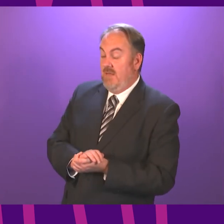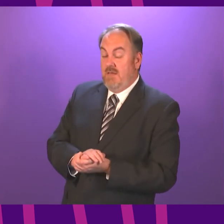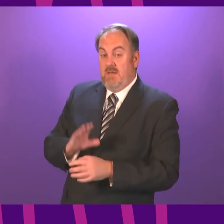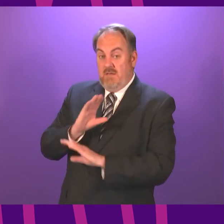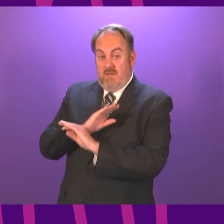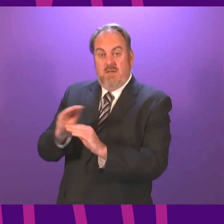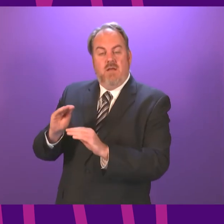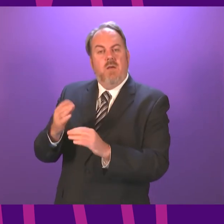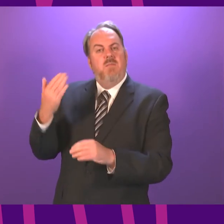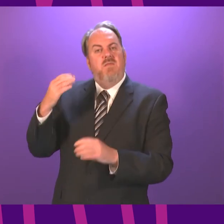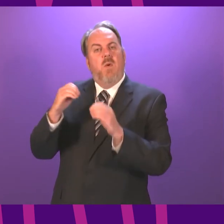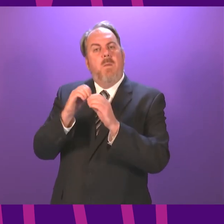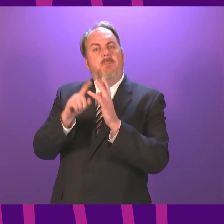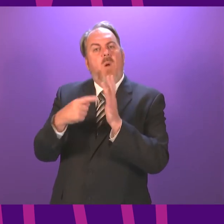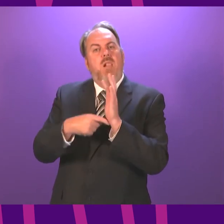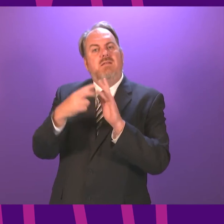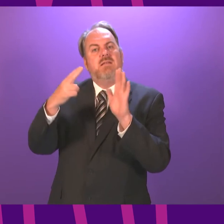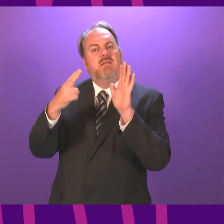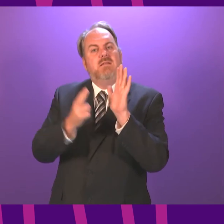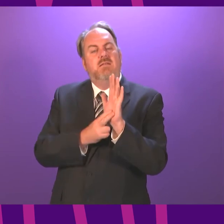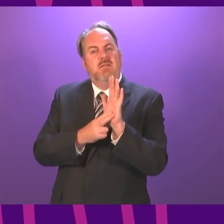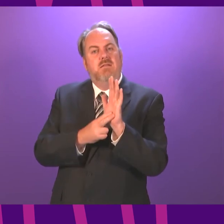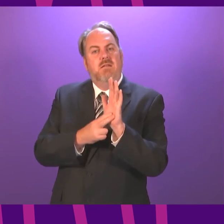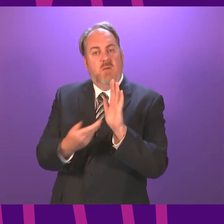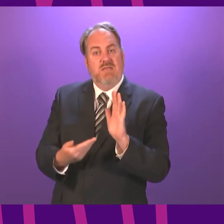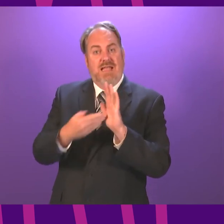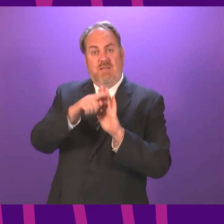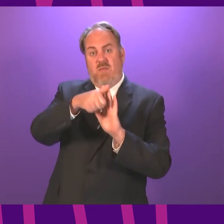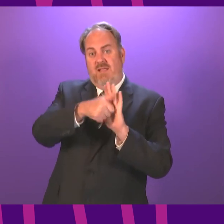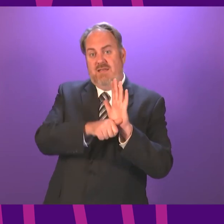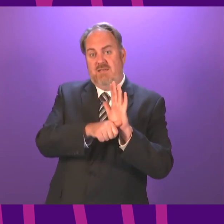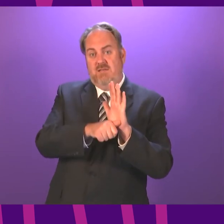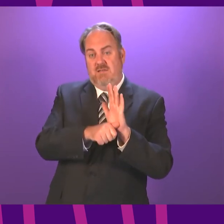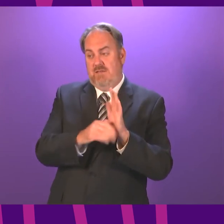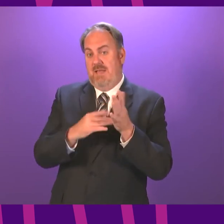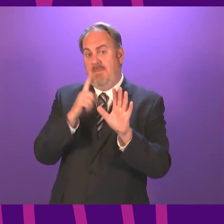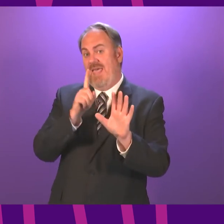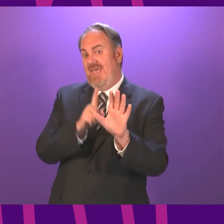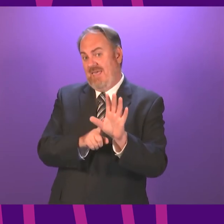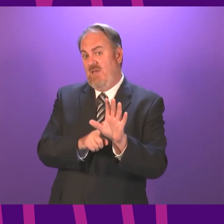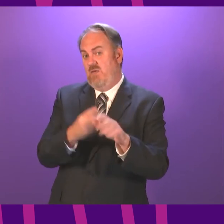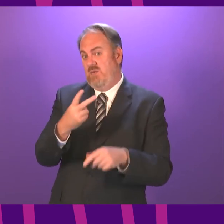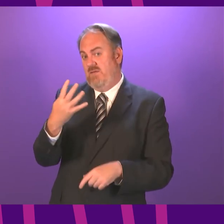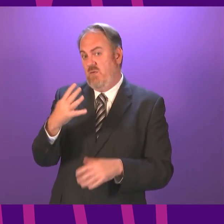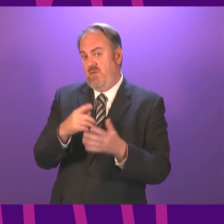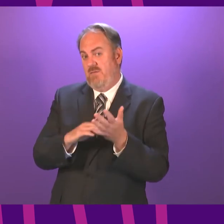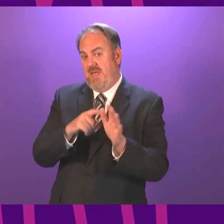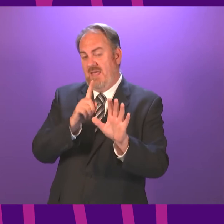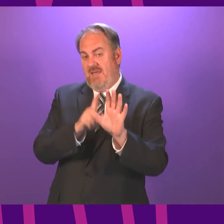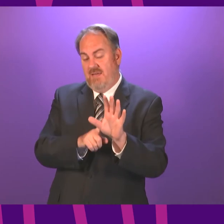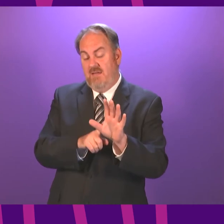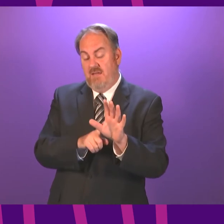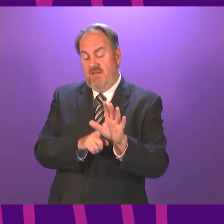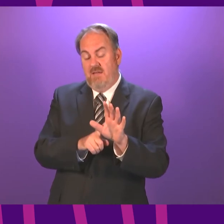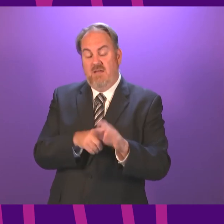When Bolton was added, and Bolton was added on the 24th of May, and that was announced to Parliament